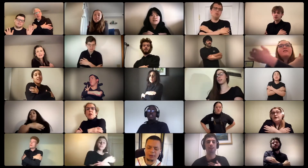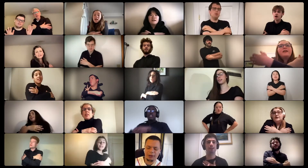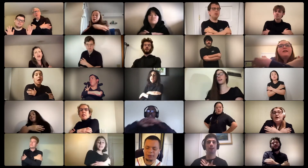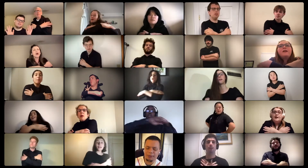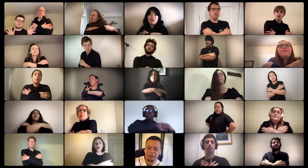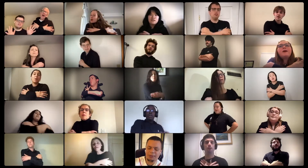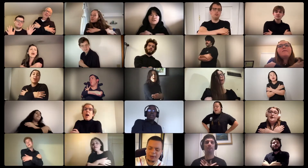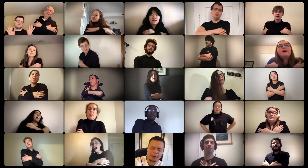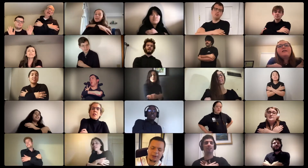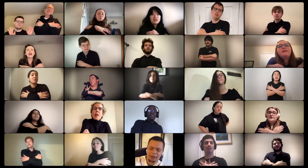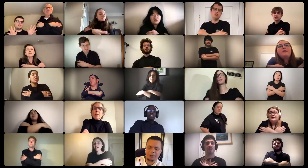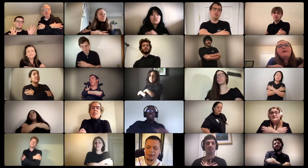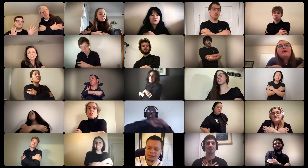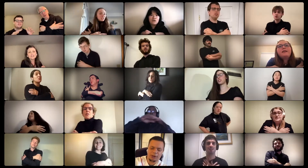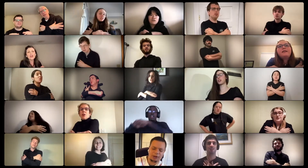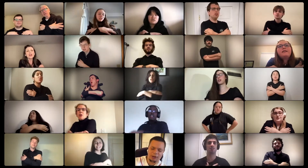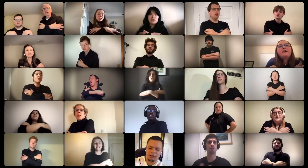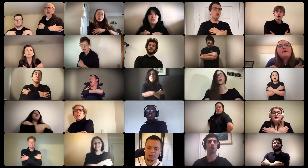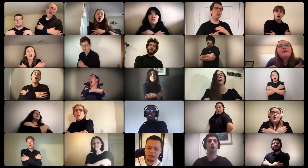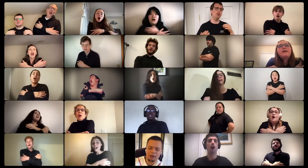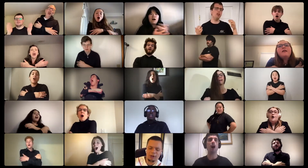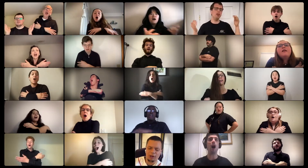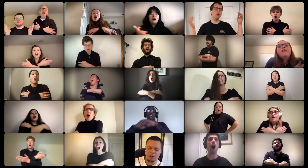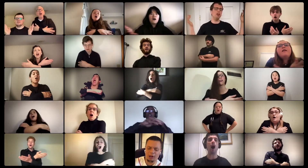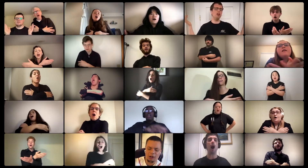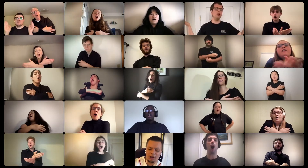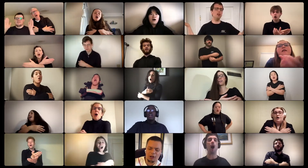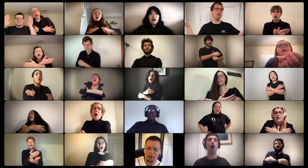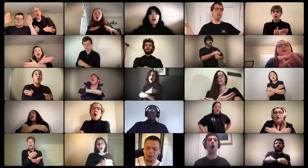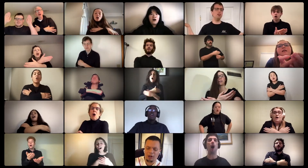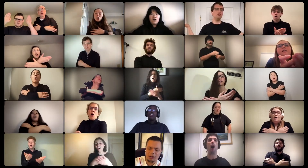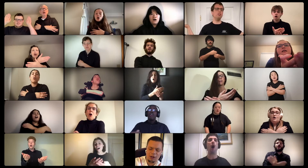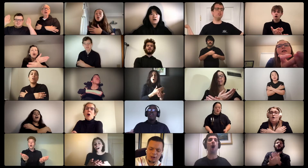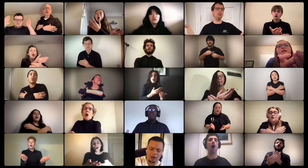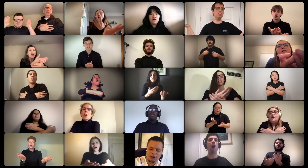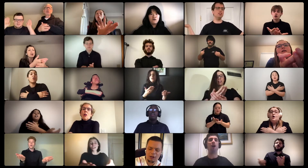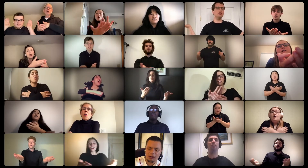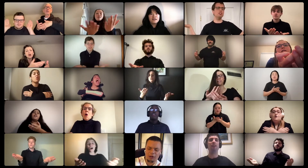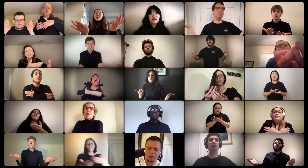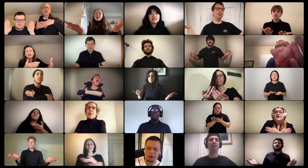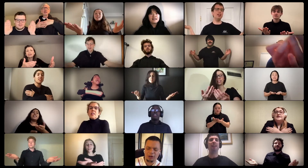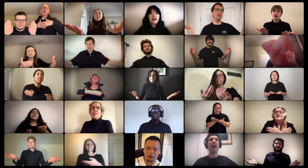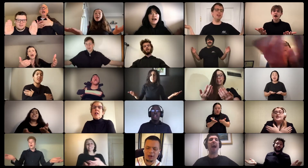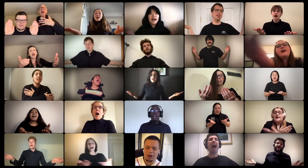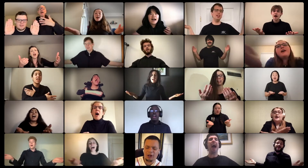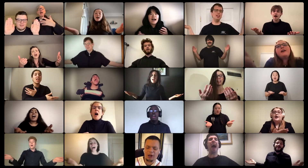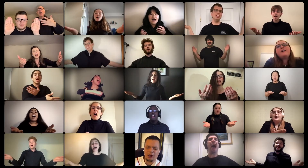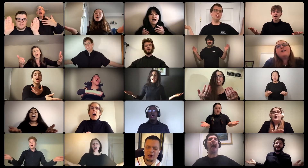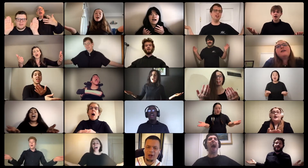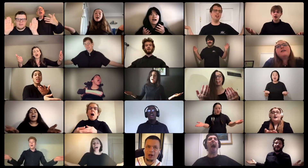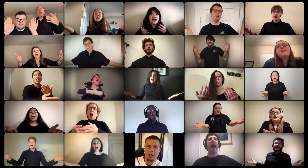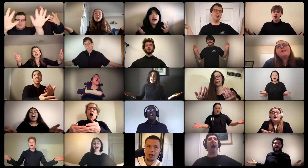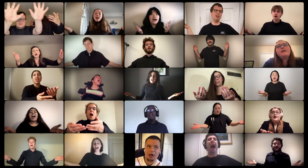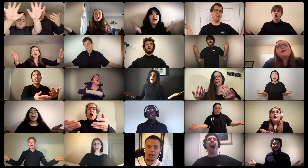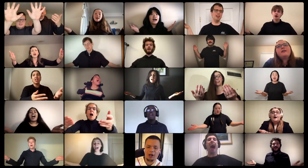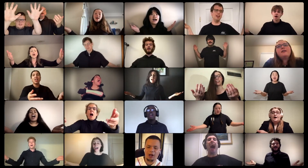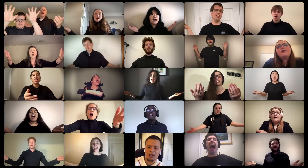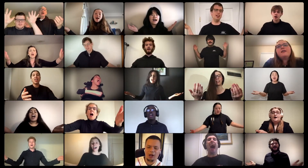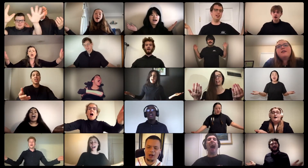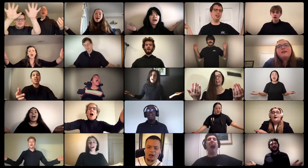my brothers and sisters all over this land. song of brothers sisters over